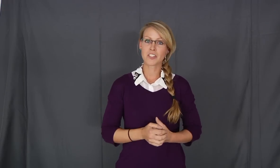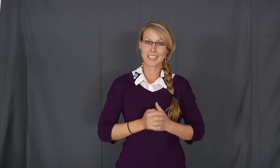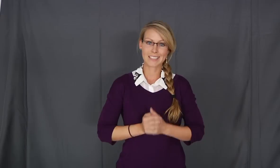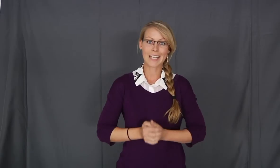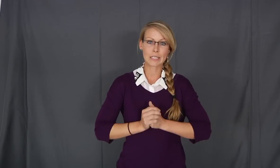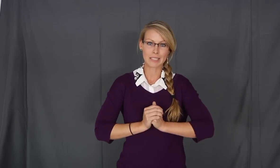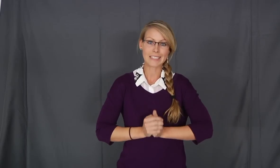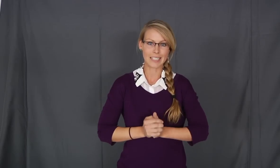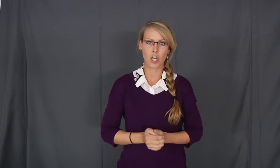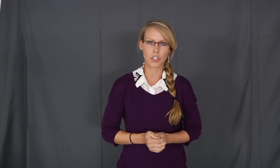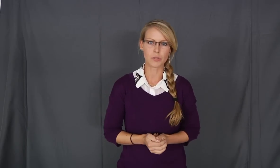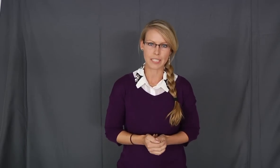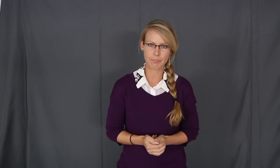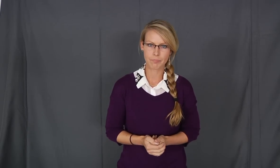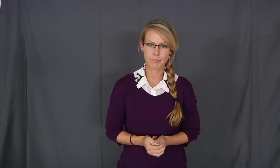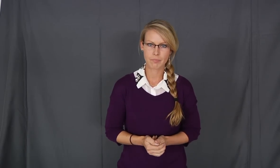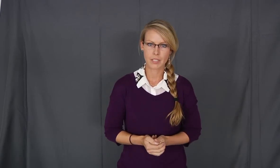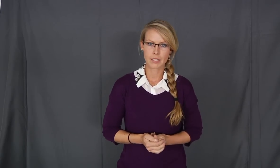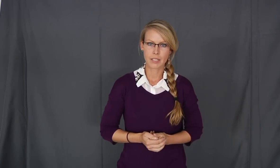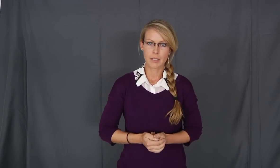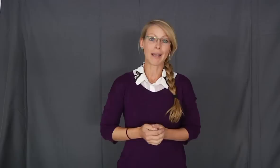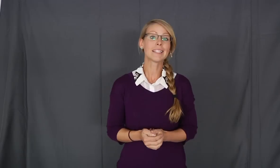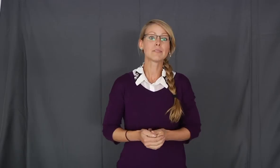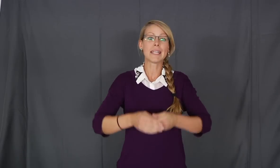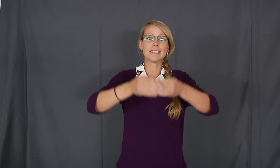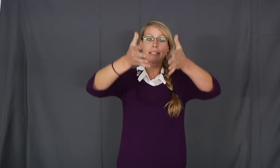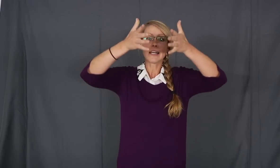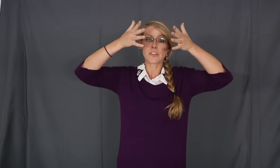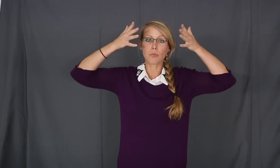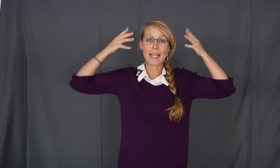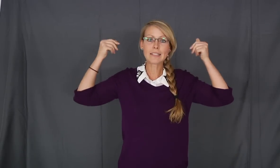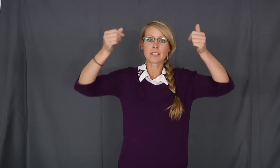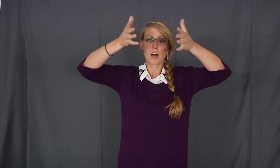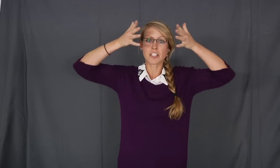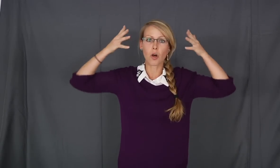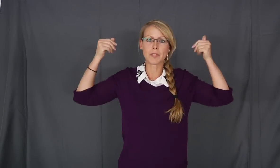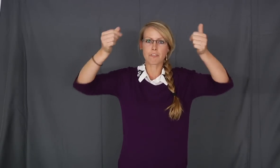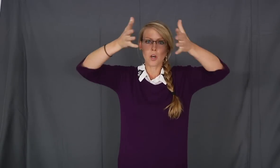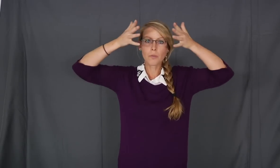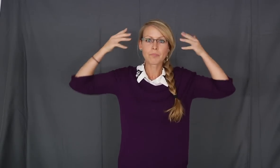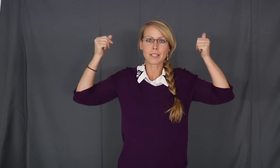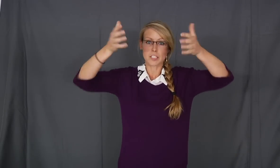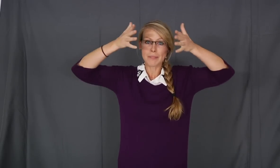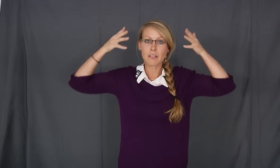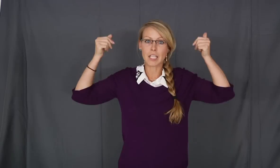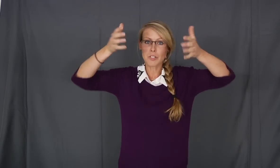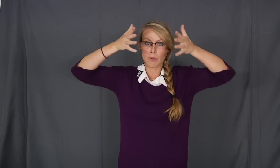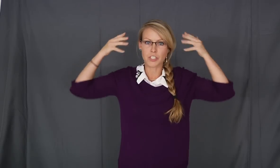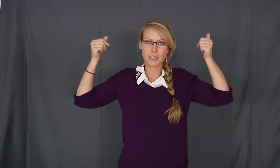is exactly what insects are using. By estimating the rate of this optic flow, the speed of the image motion,